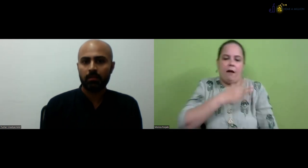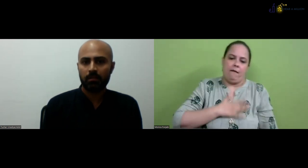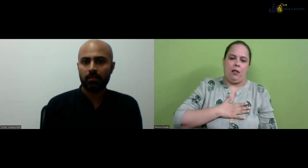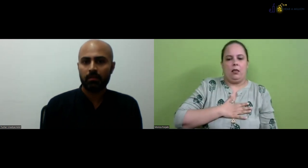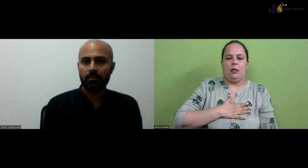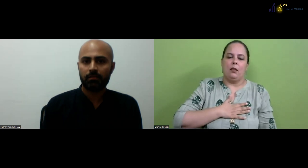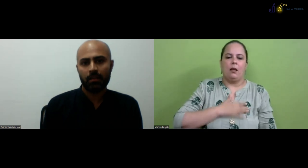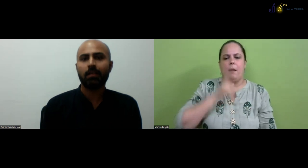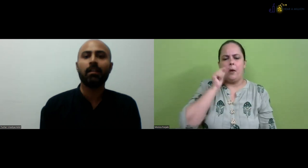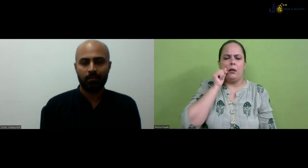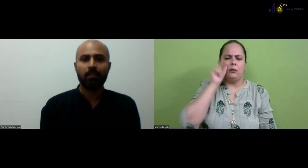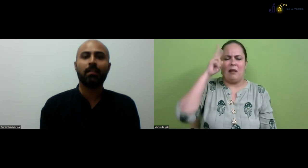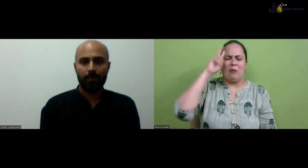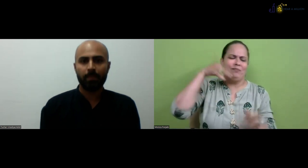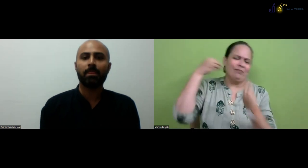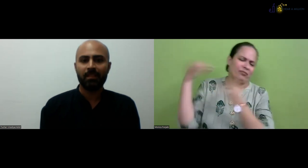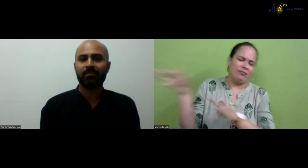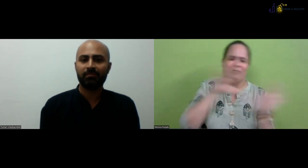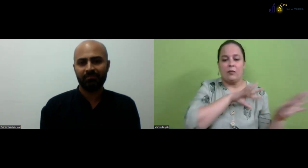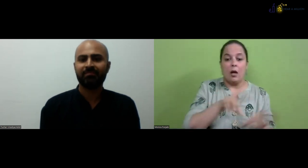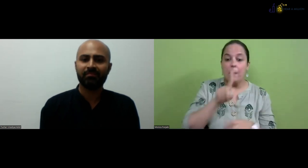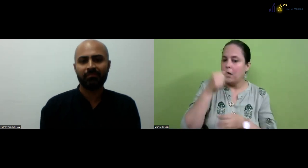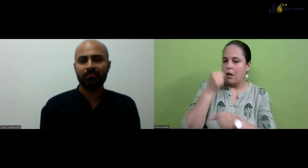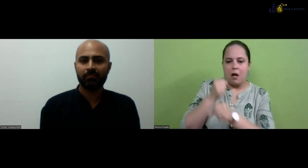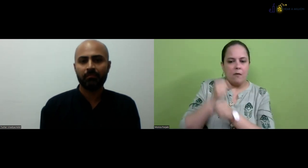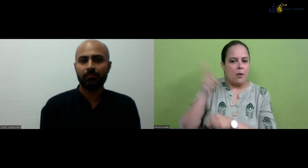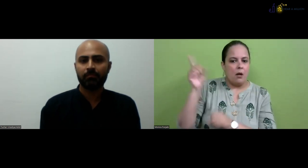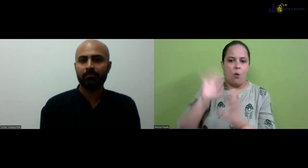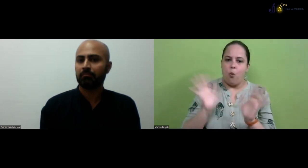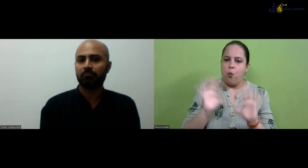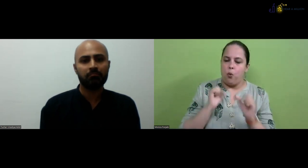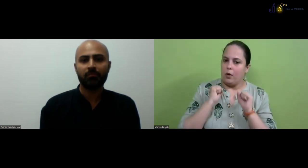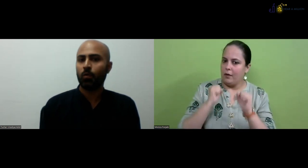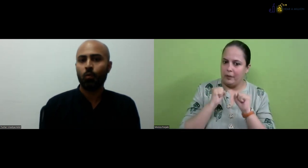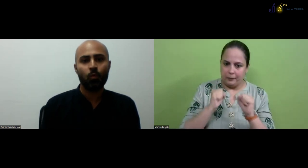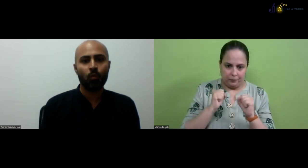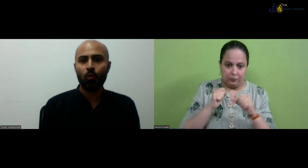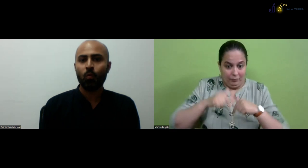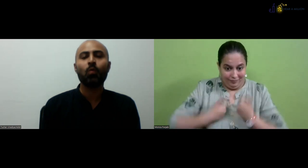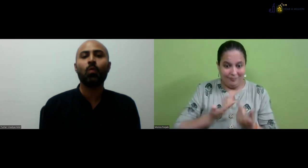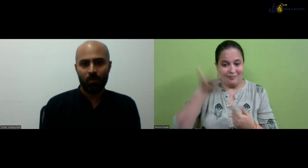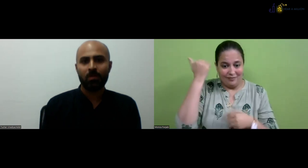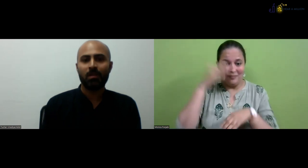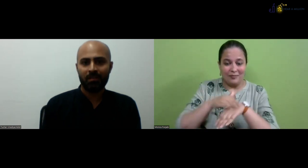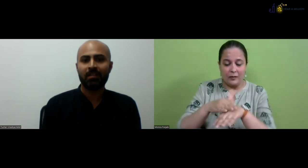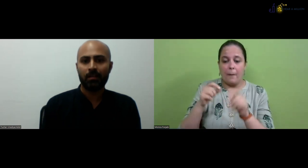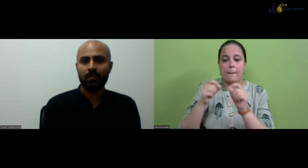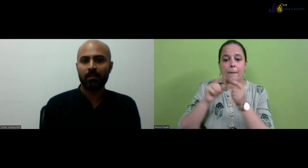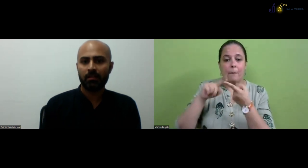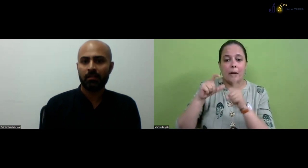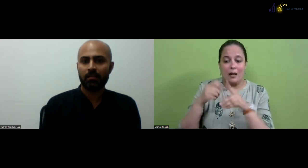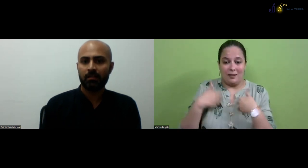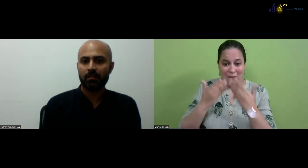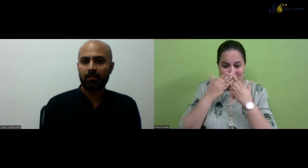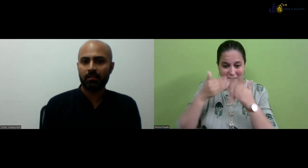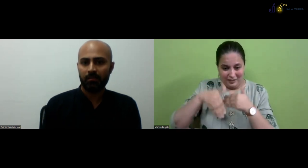behavior and things and all. Then they had faith and they thought, okay, this is the right thing. But you know, to explain the government, it's a